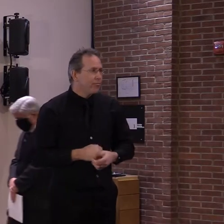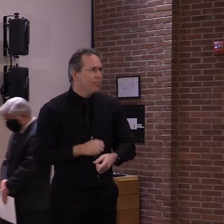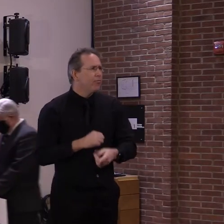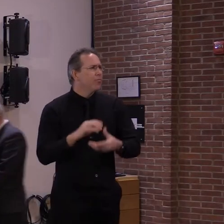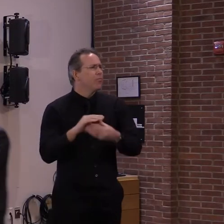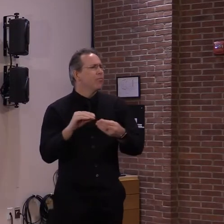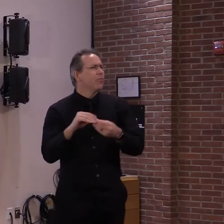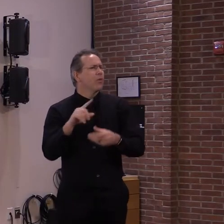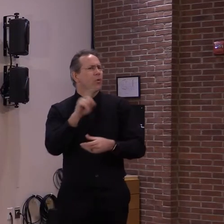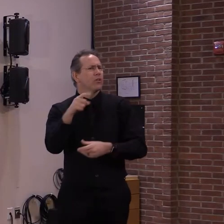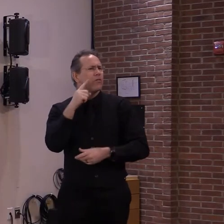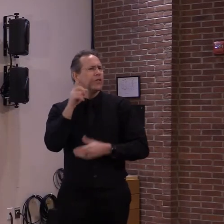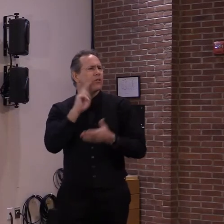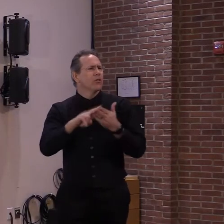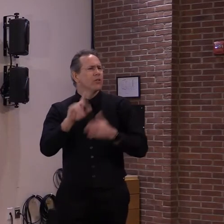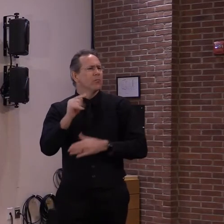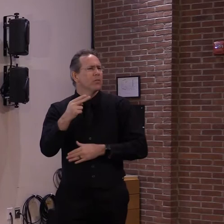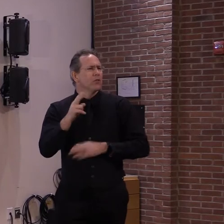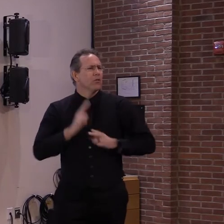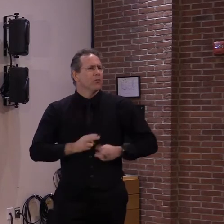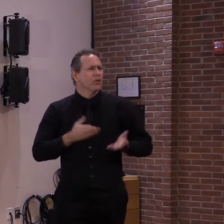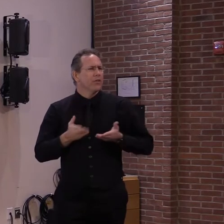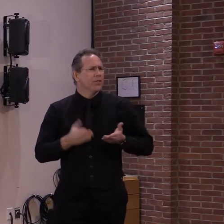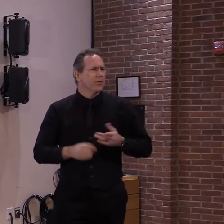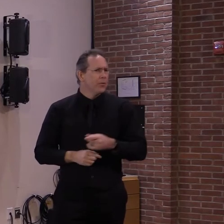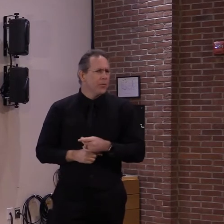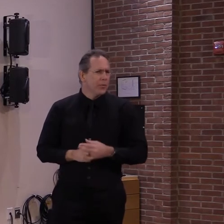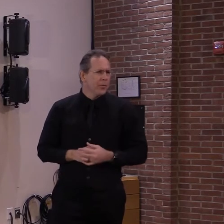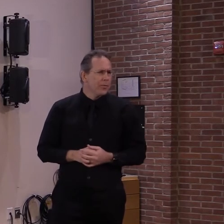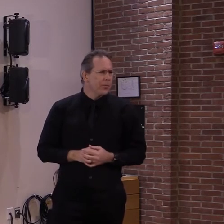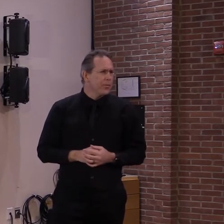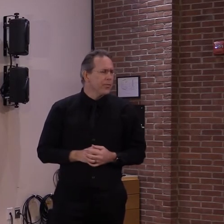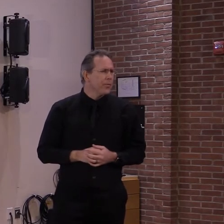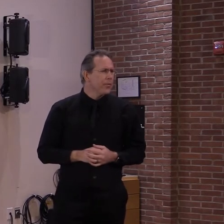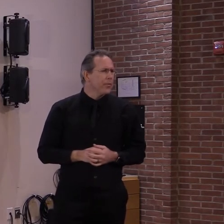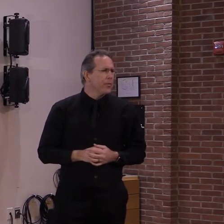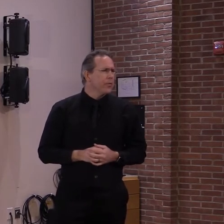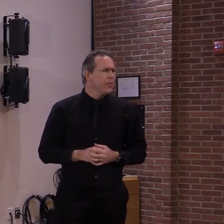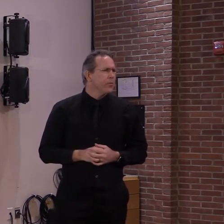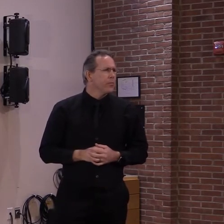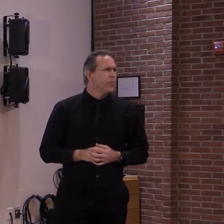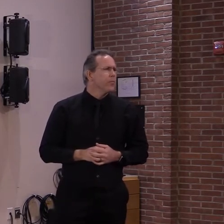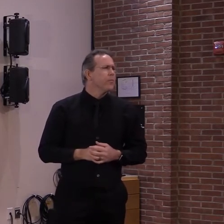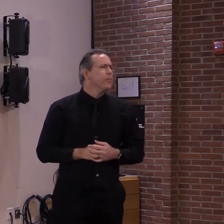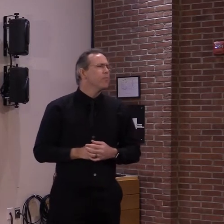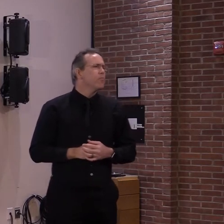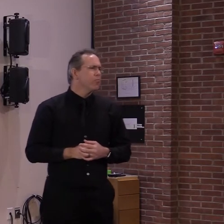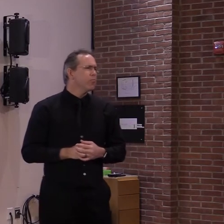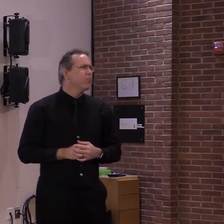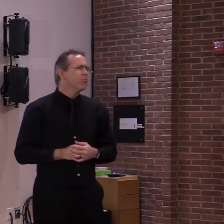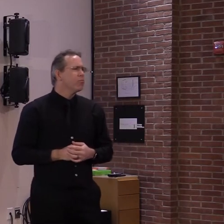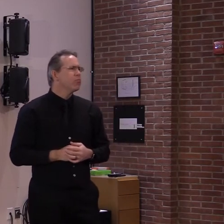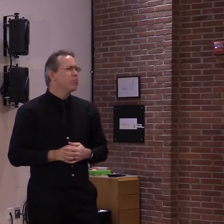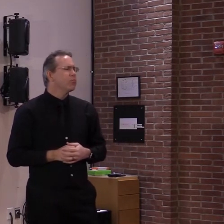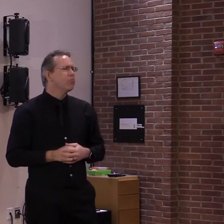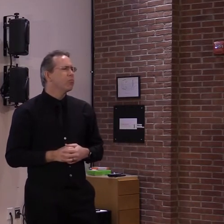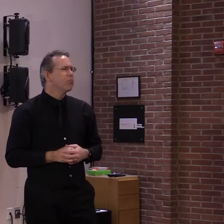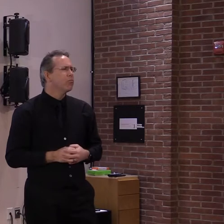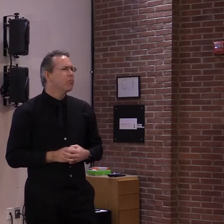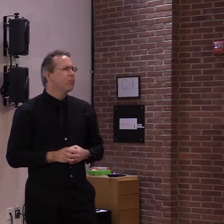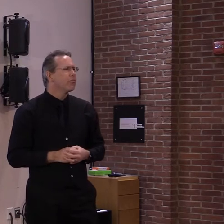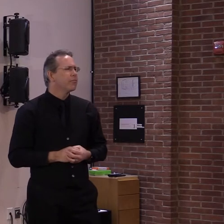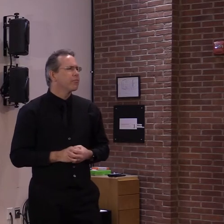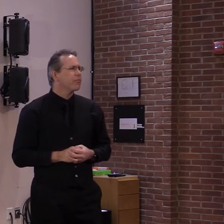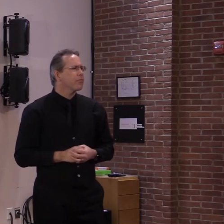who's going to be eligible to, uh, register for the vaccine on the 25th and wanted to know is, um, if they go through the website, will they be able to